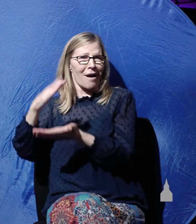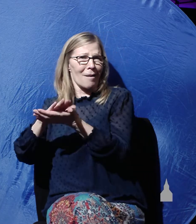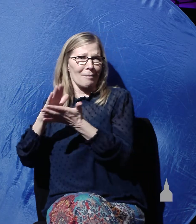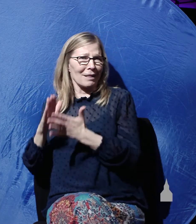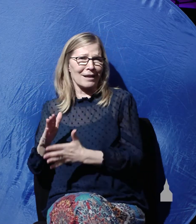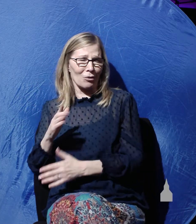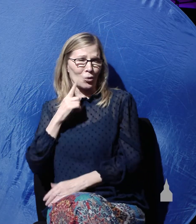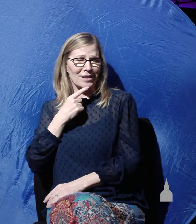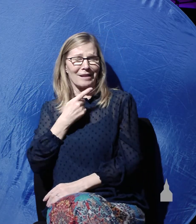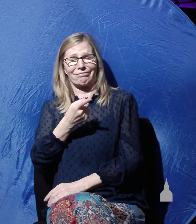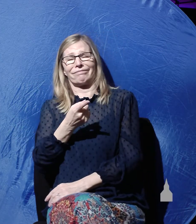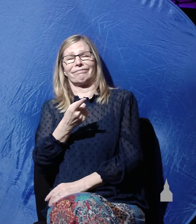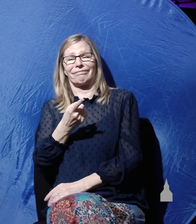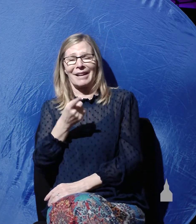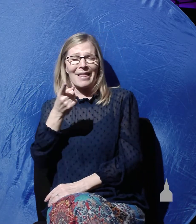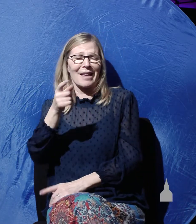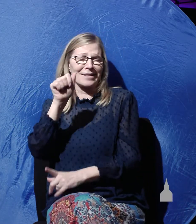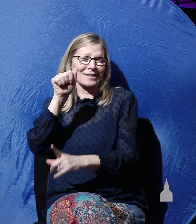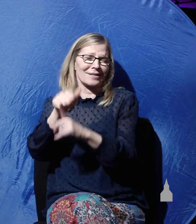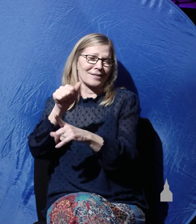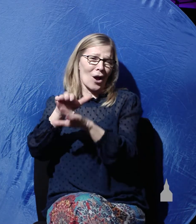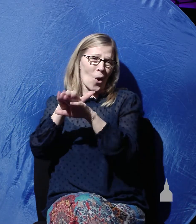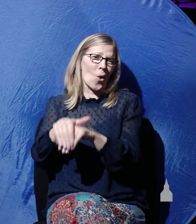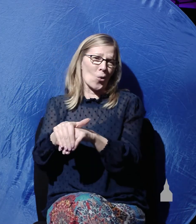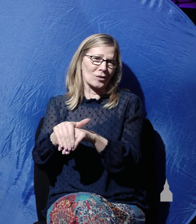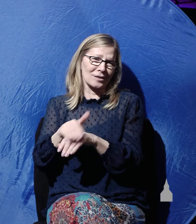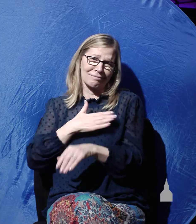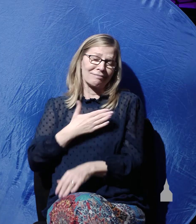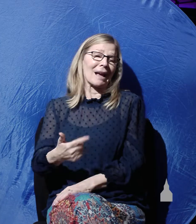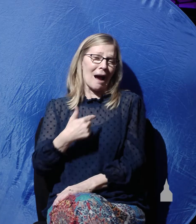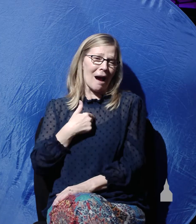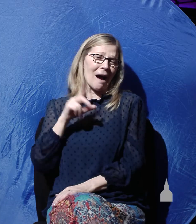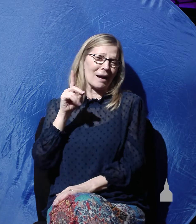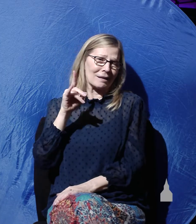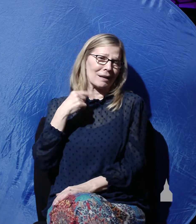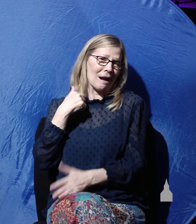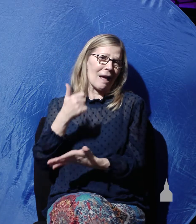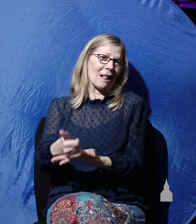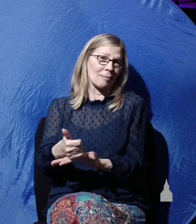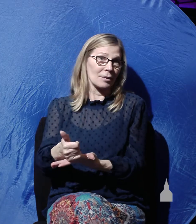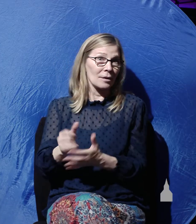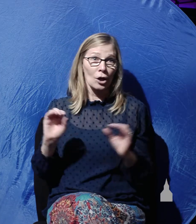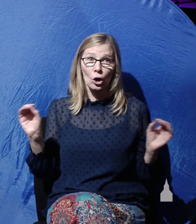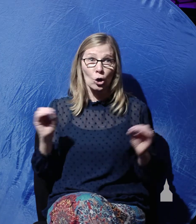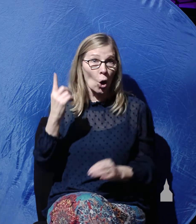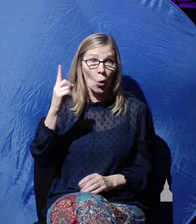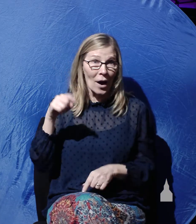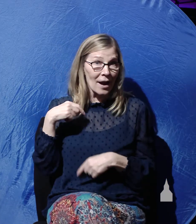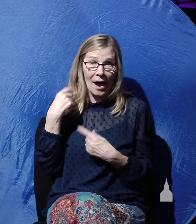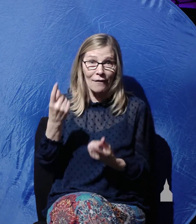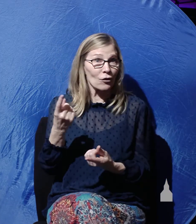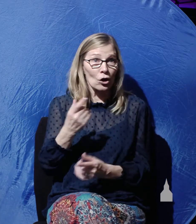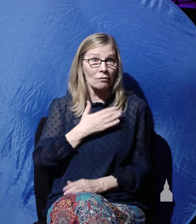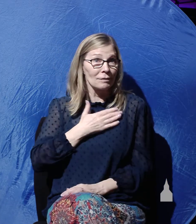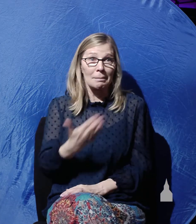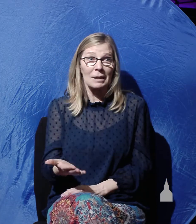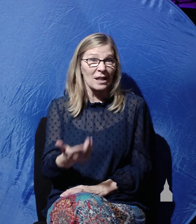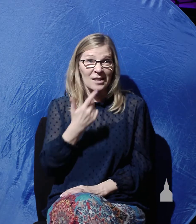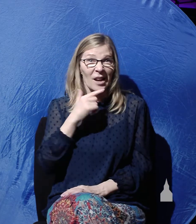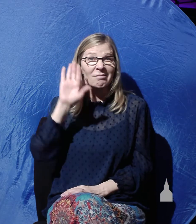and admitted that they did it. But you know what? No one ever came forward. No one ever, ever came forward and said that they